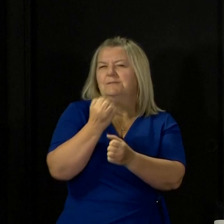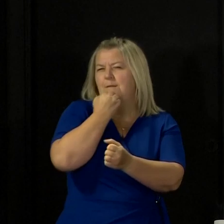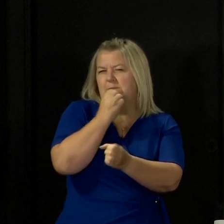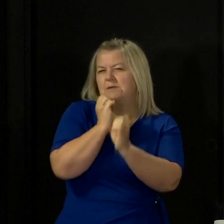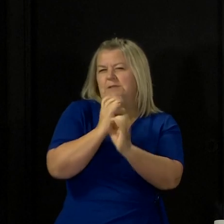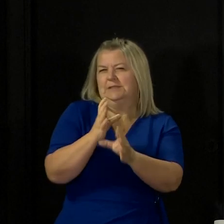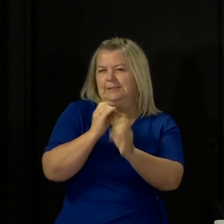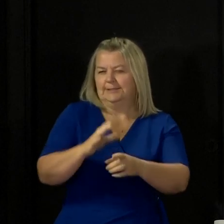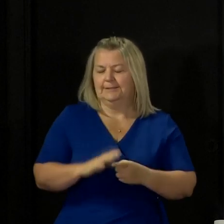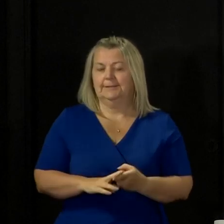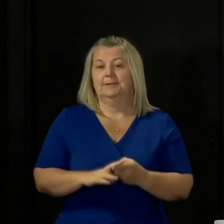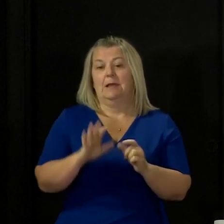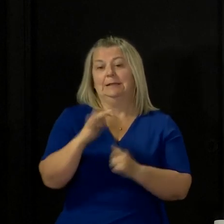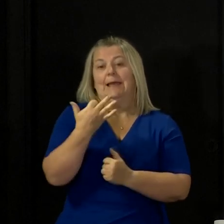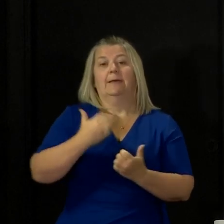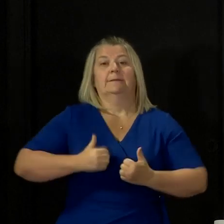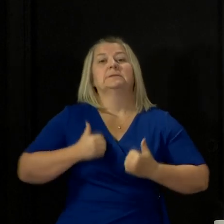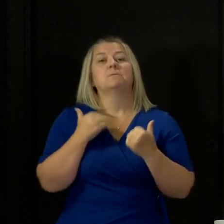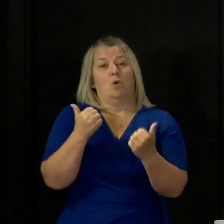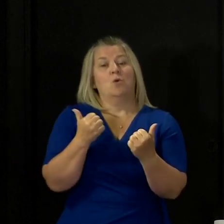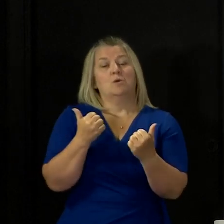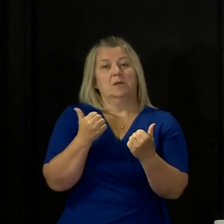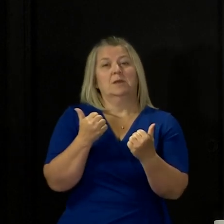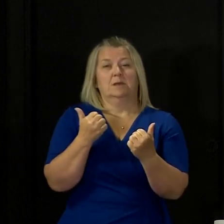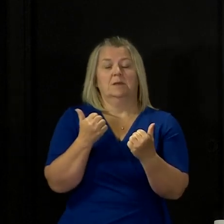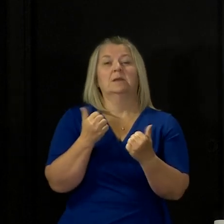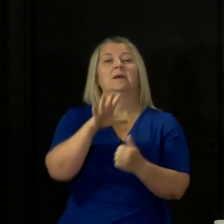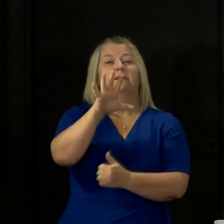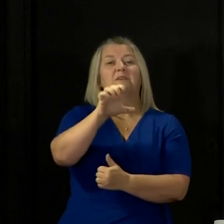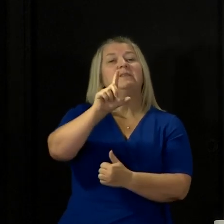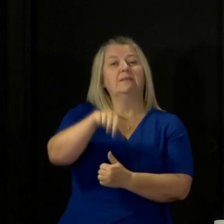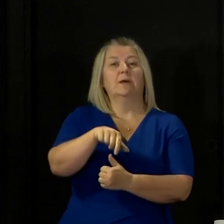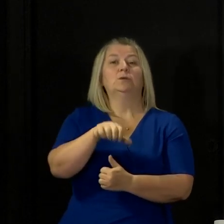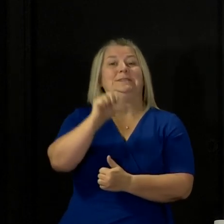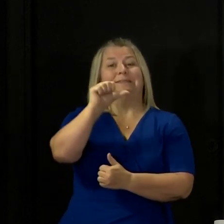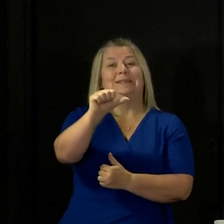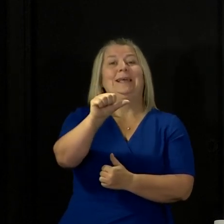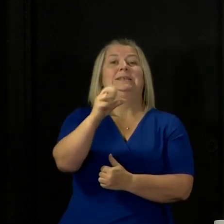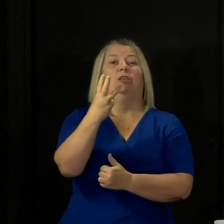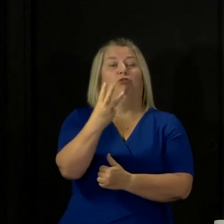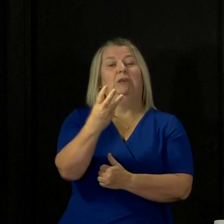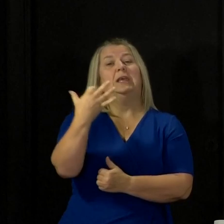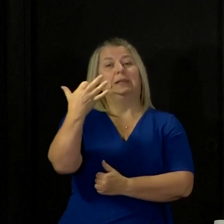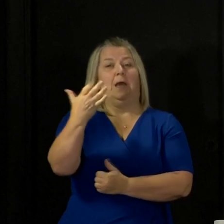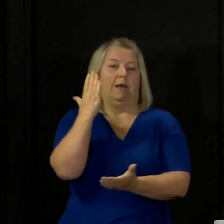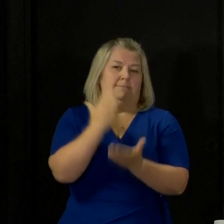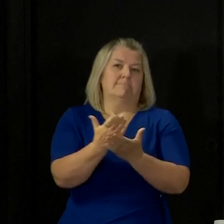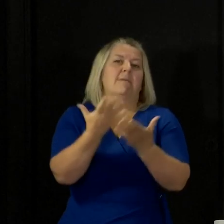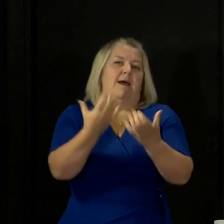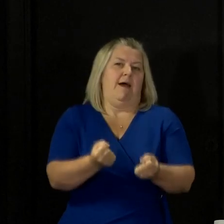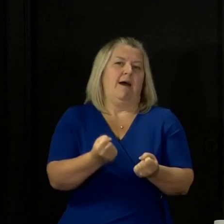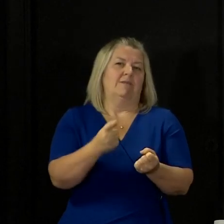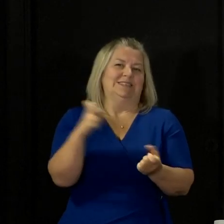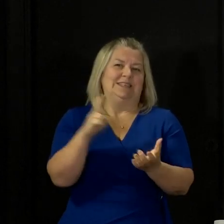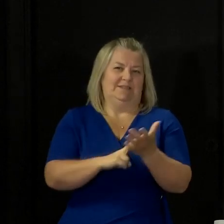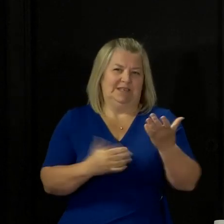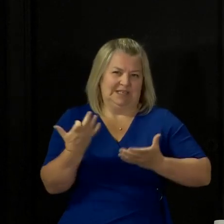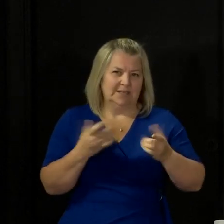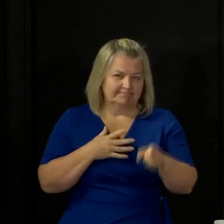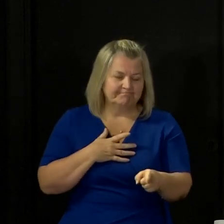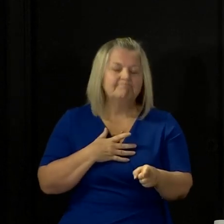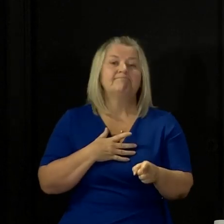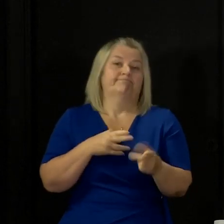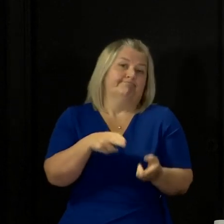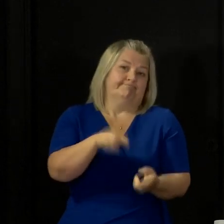-19. As at nine o'clock this morning, there have been 15,639 positive cases confirmed. That's an